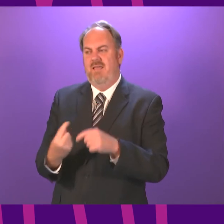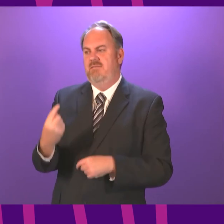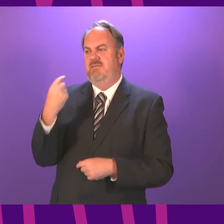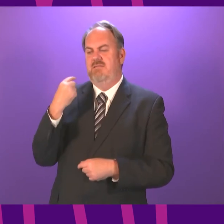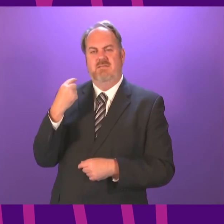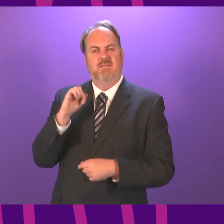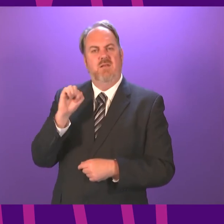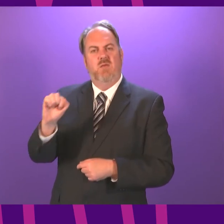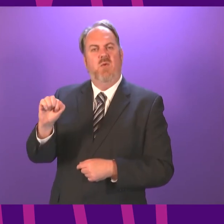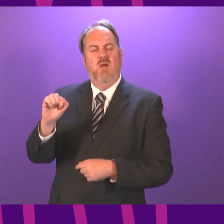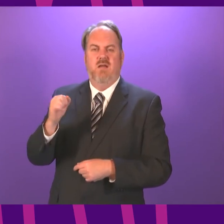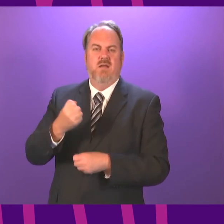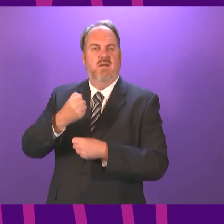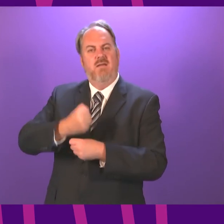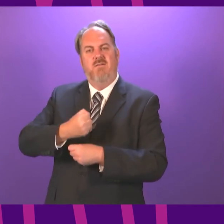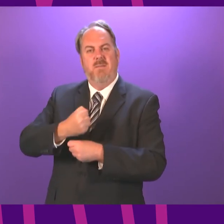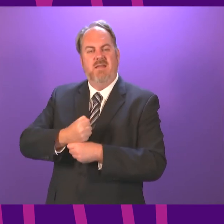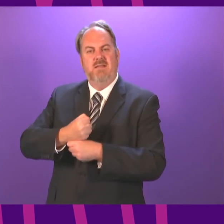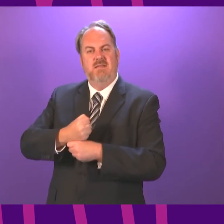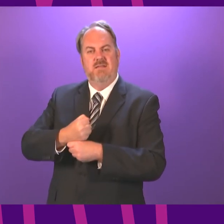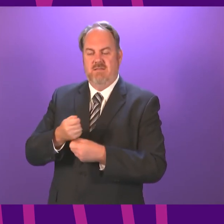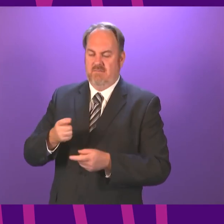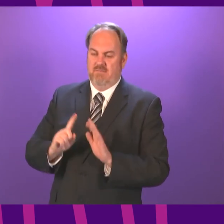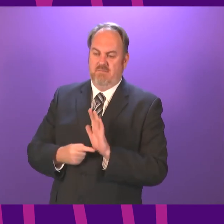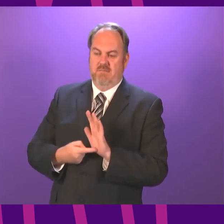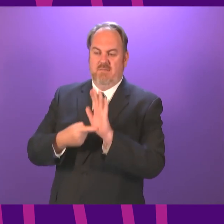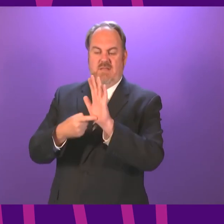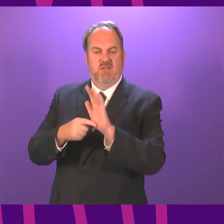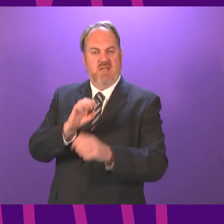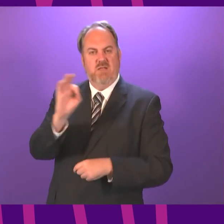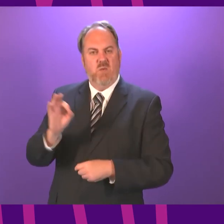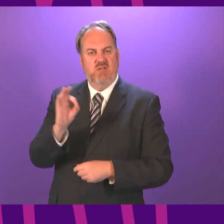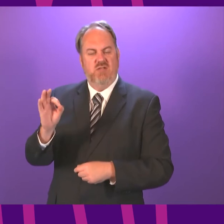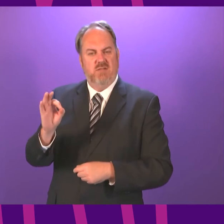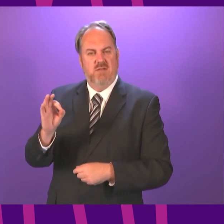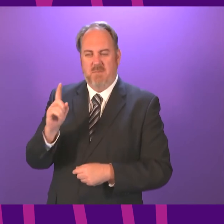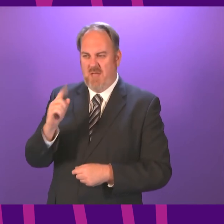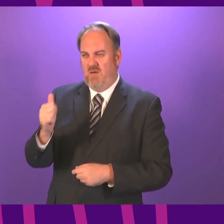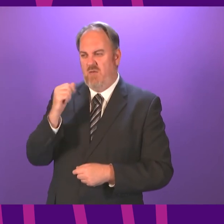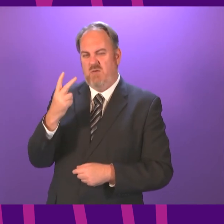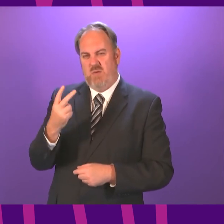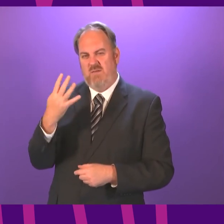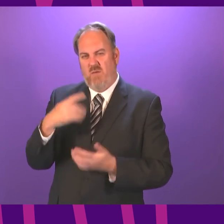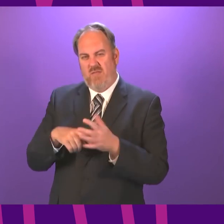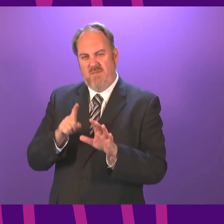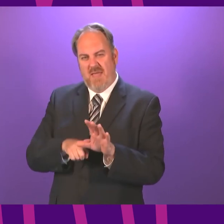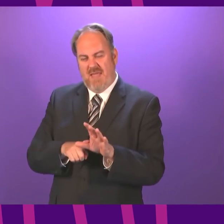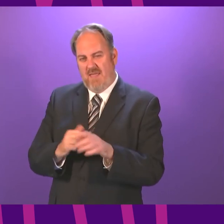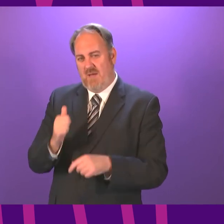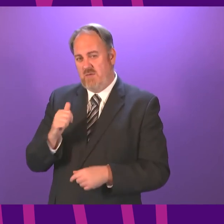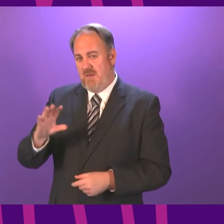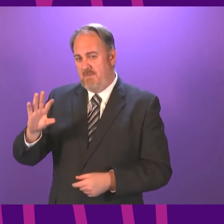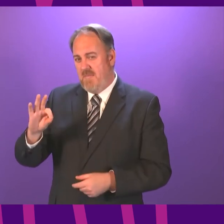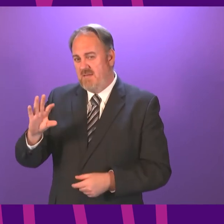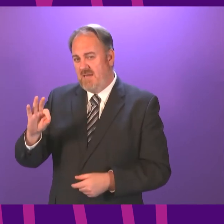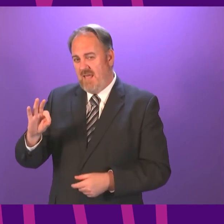Government initiated question and no issues were raised then. Does he know and understand that the 24th of May was a Monday therefore